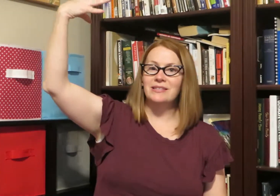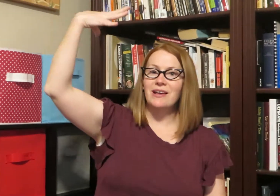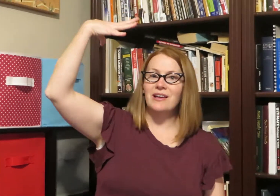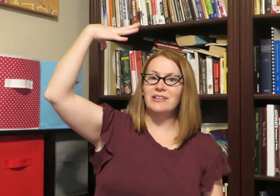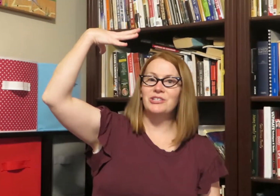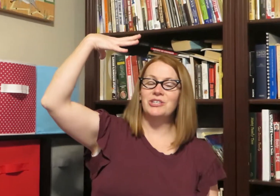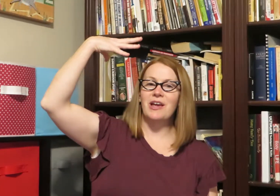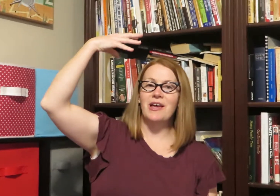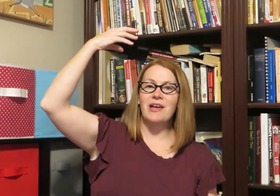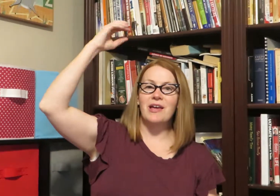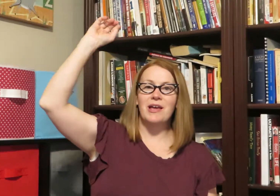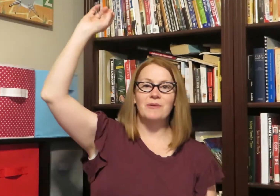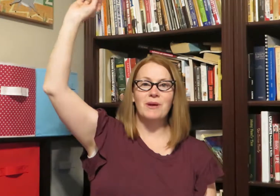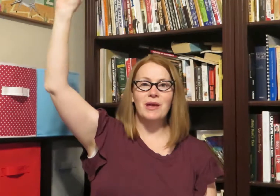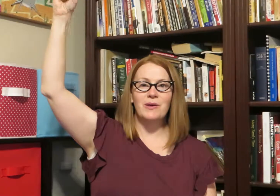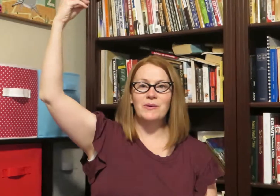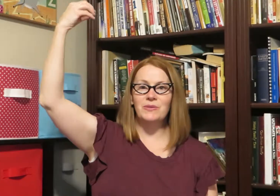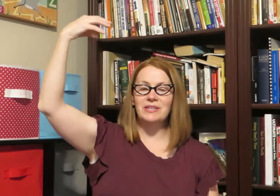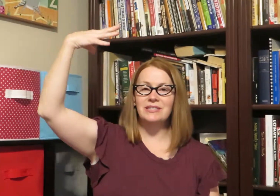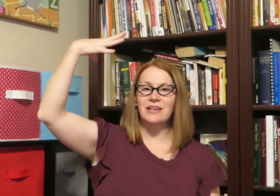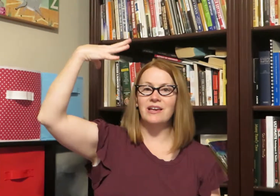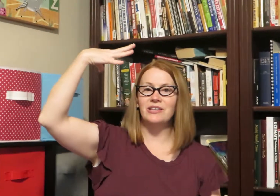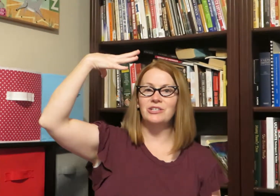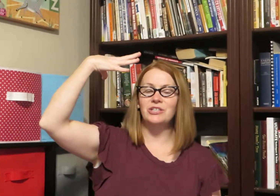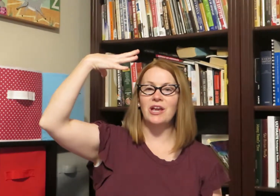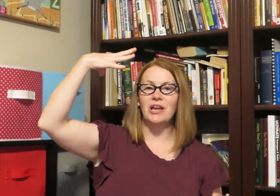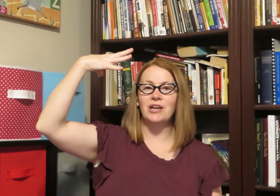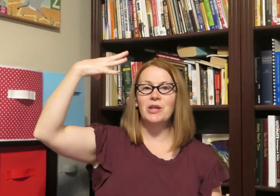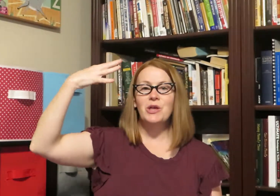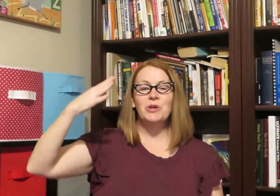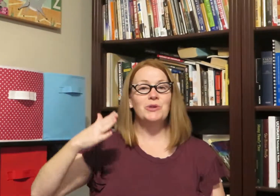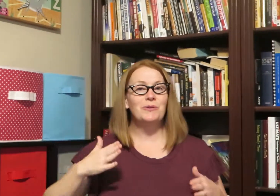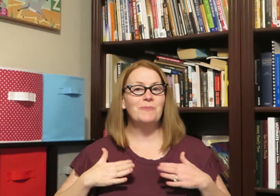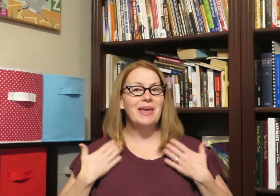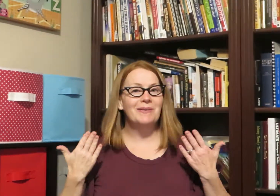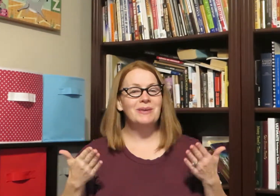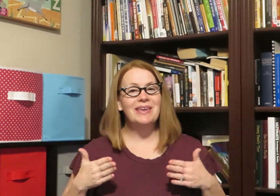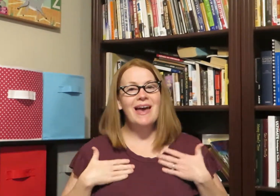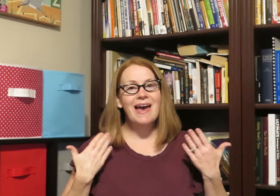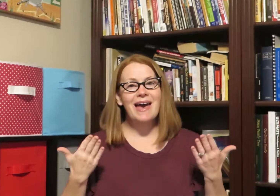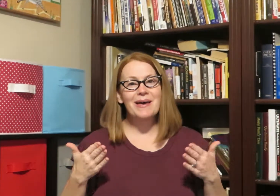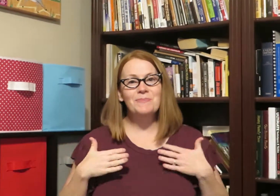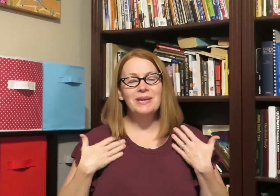sunshine my only sunshine you make me happy